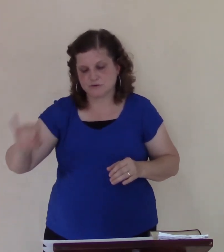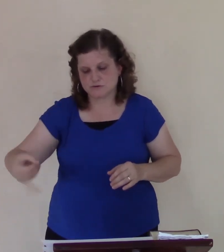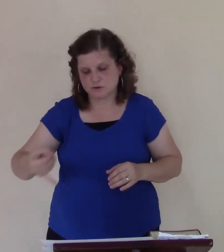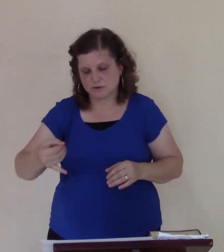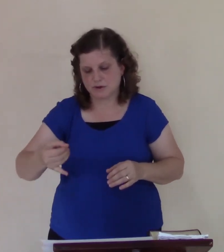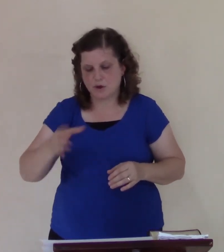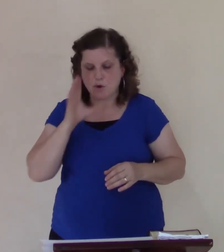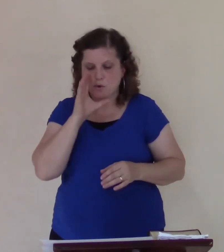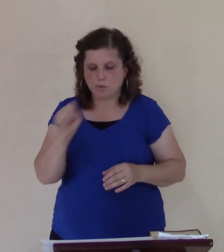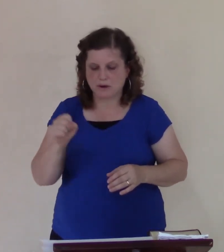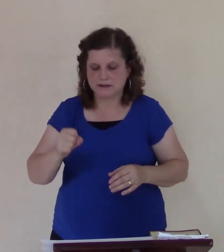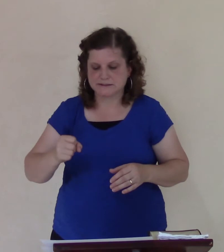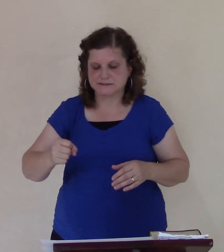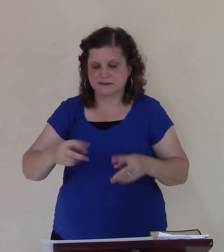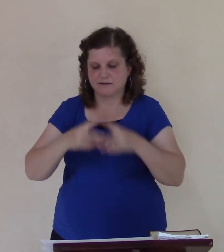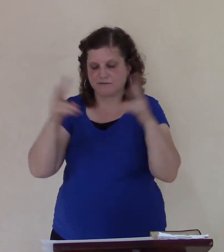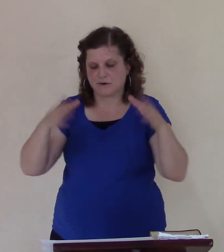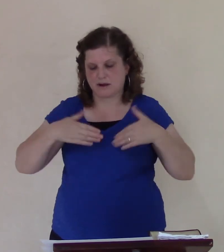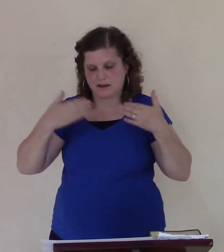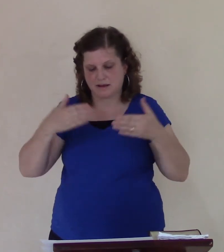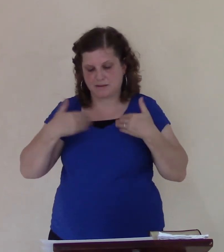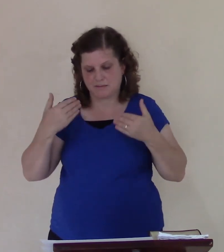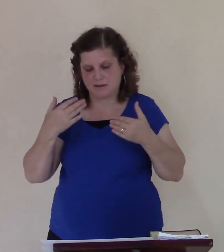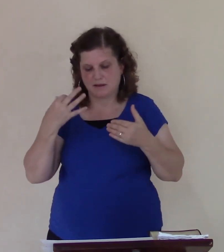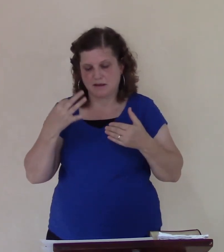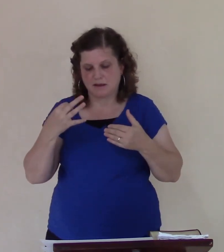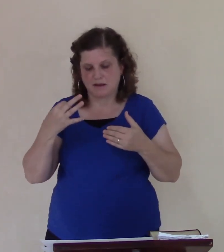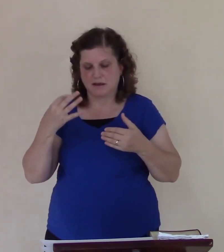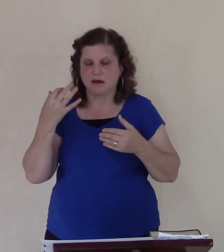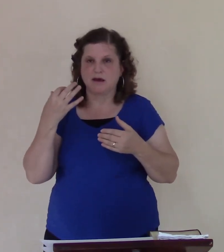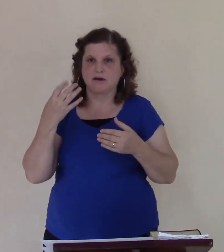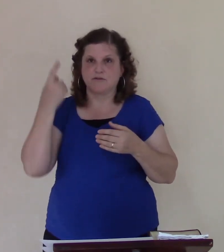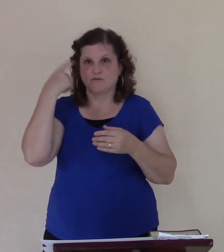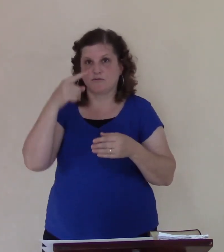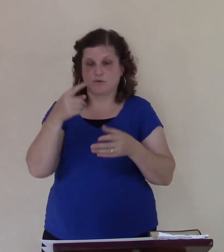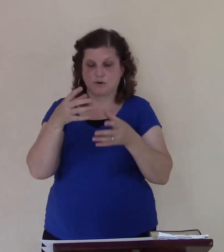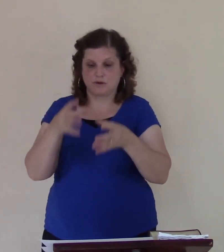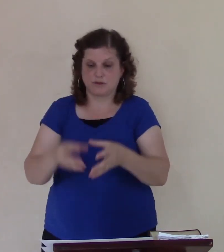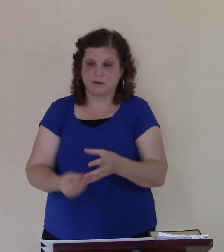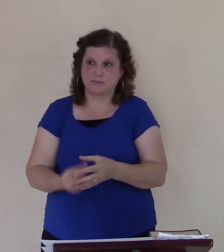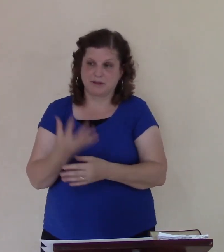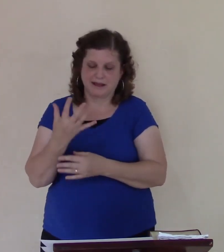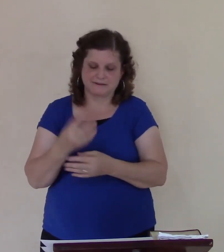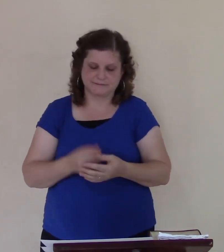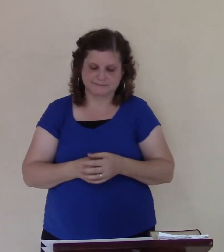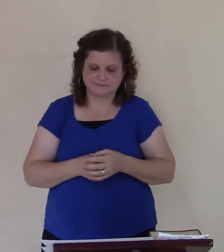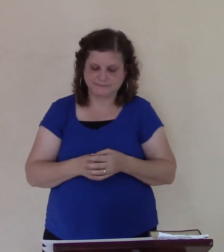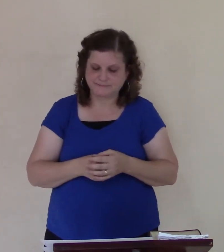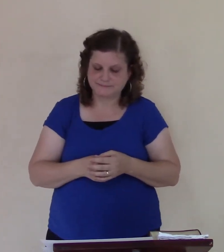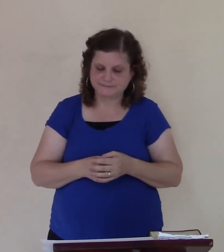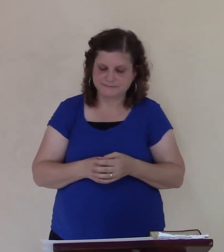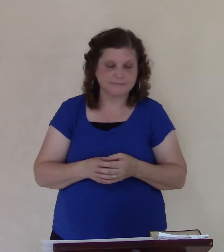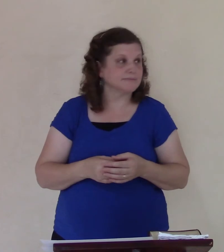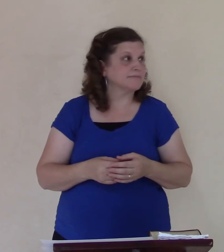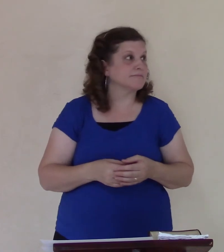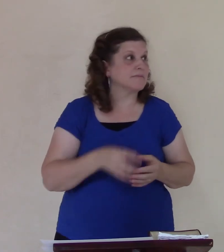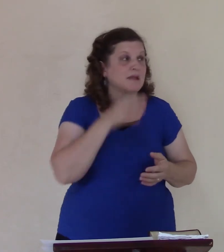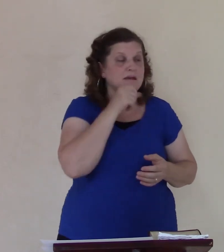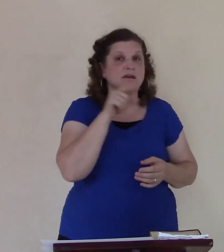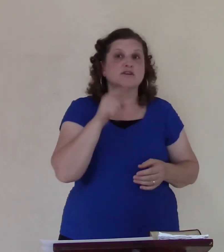of Jonah and wished himself to die he was great he was weak and